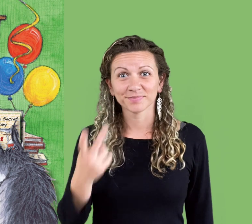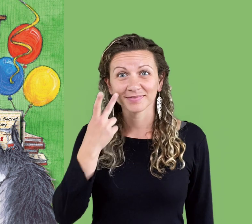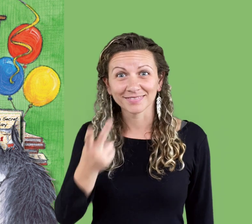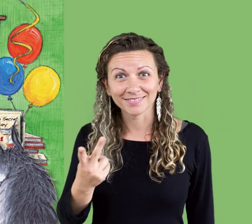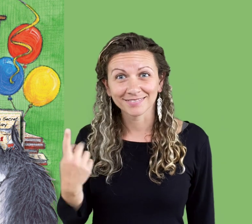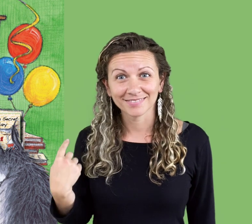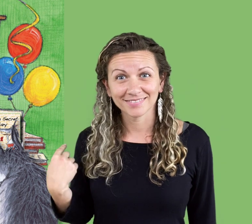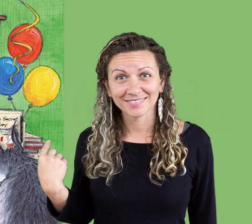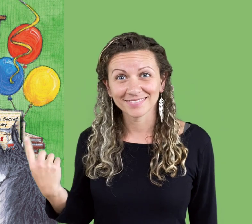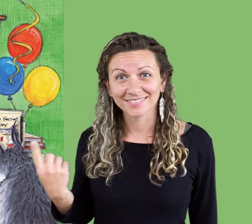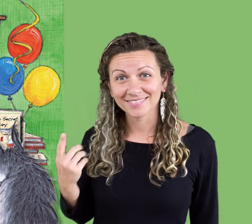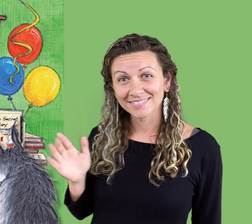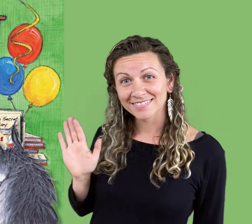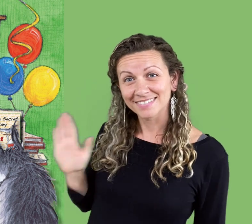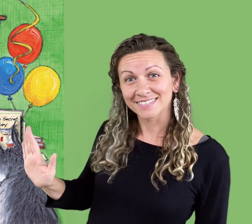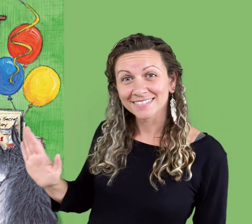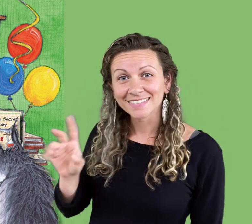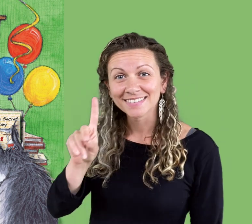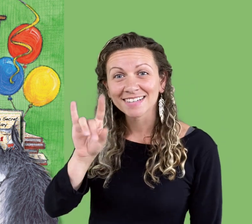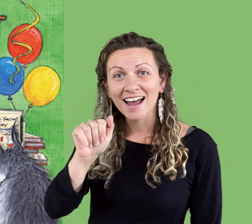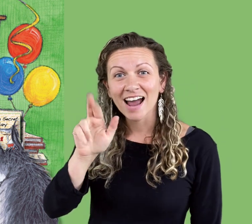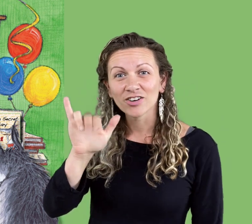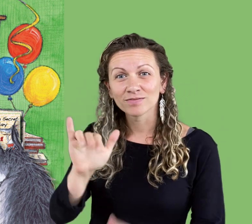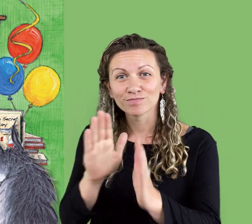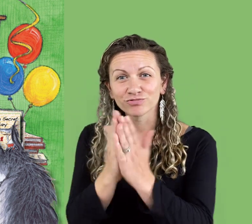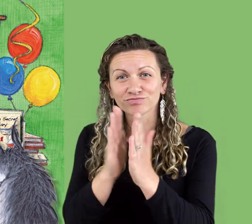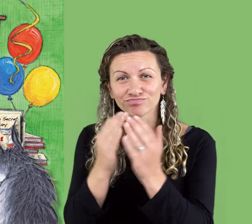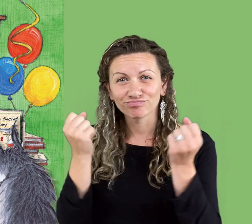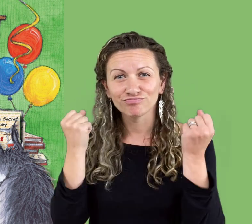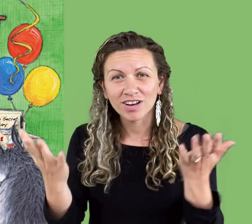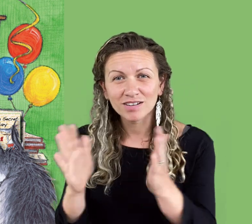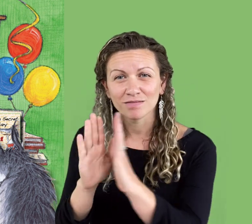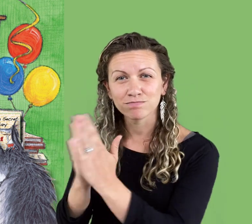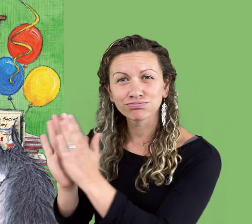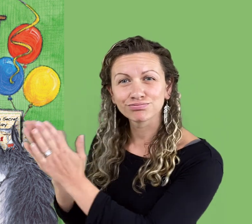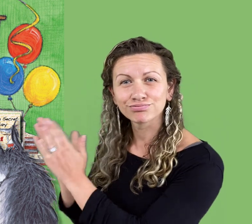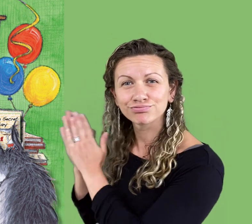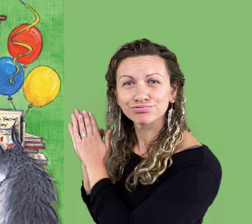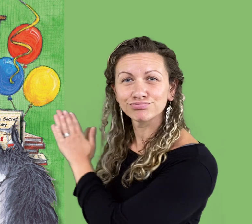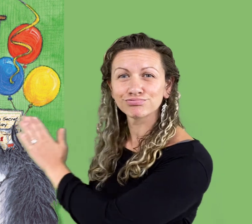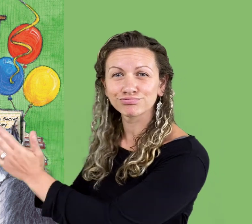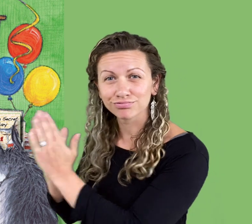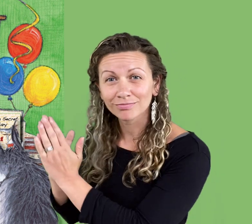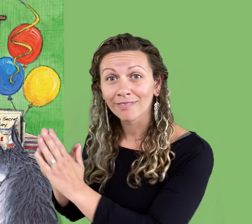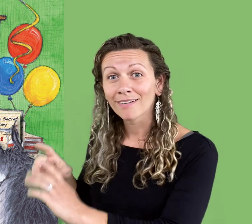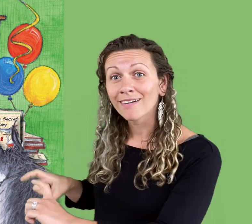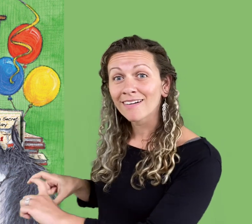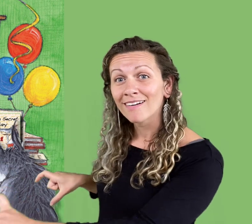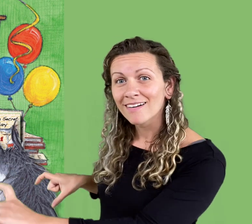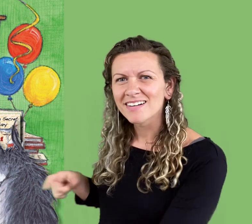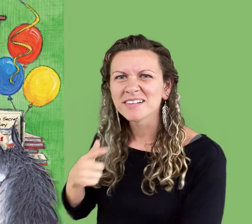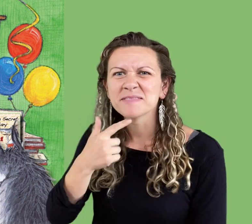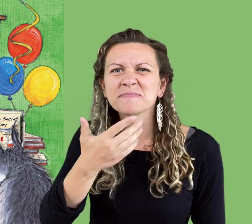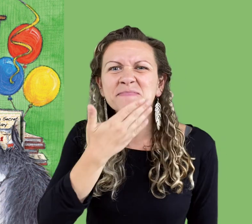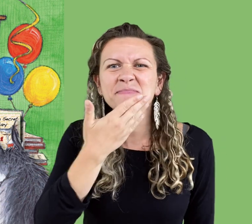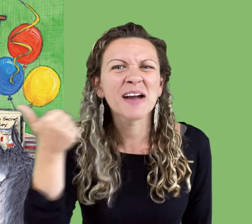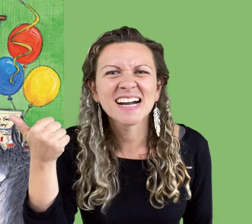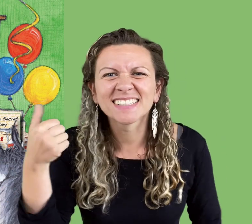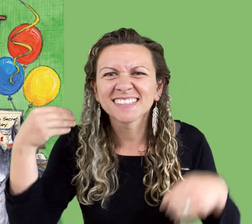You see how many copies of the wolf's book are on the table and underneath it